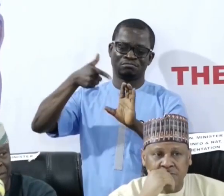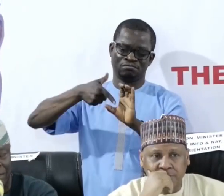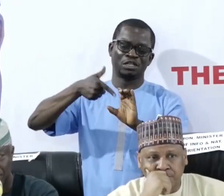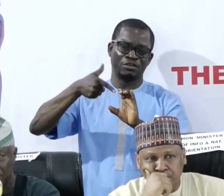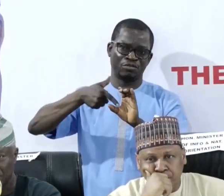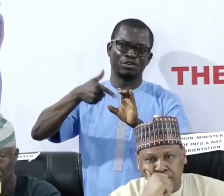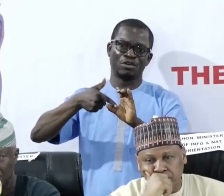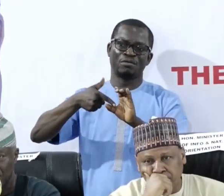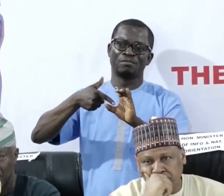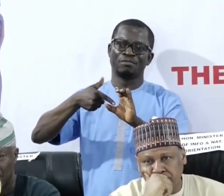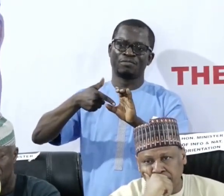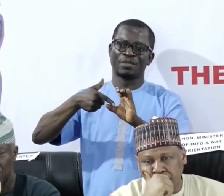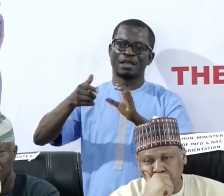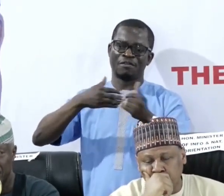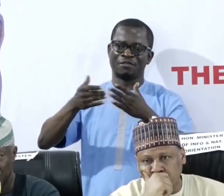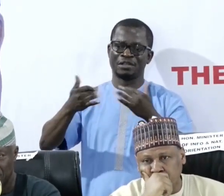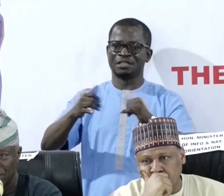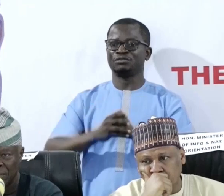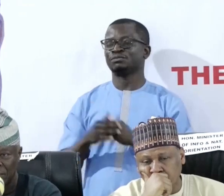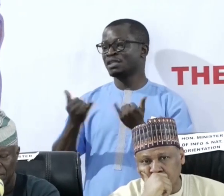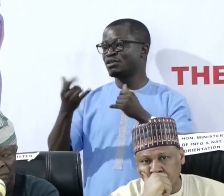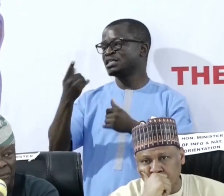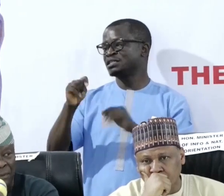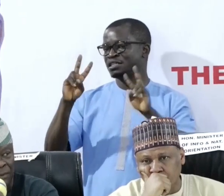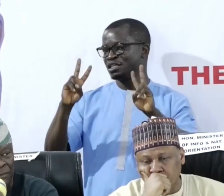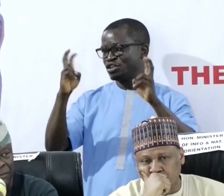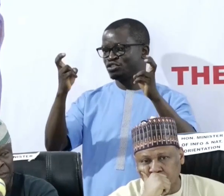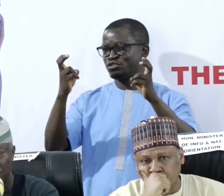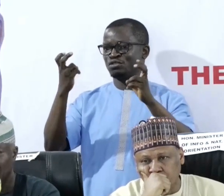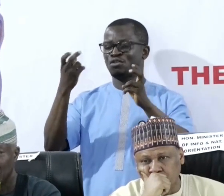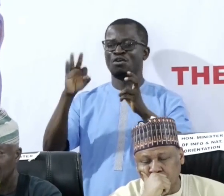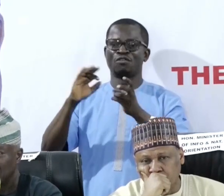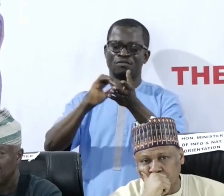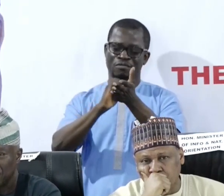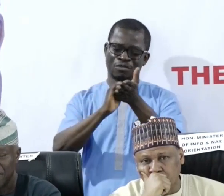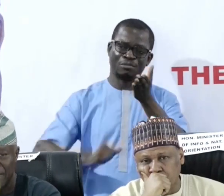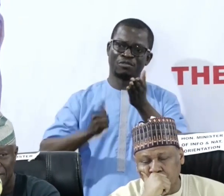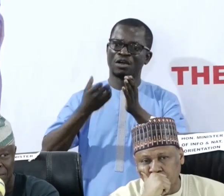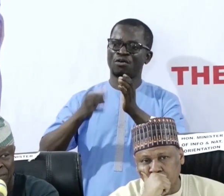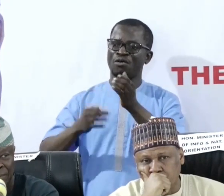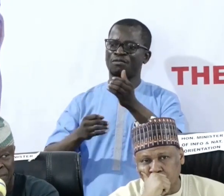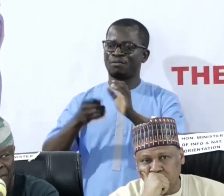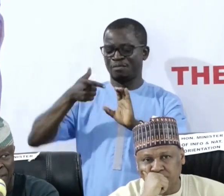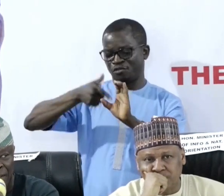stands to achieve. And also the issue of removal of subsidy.